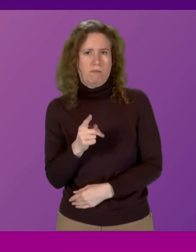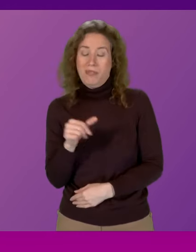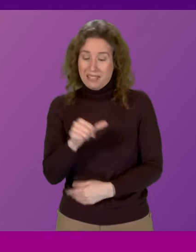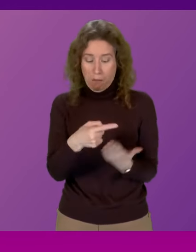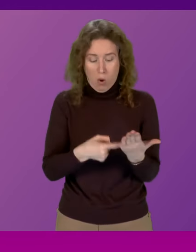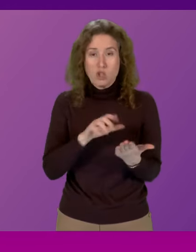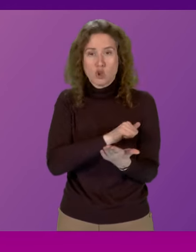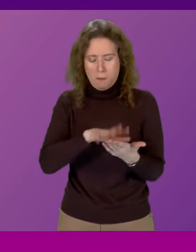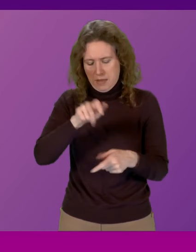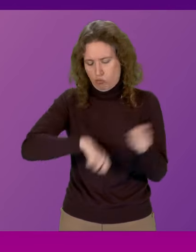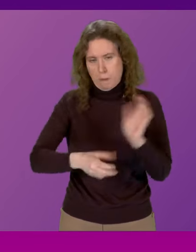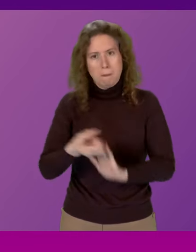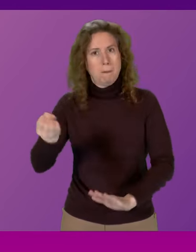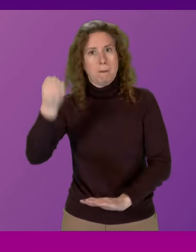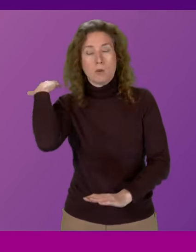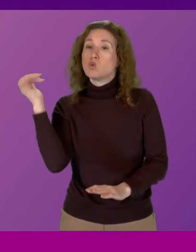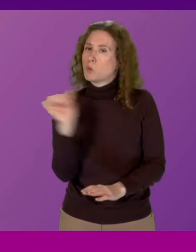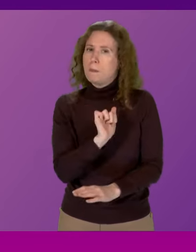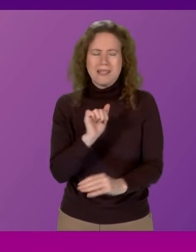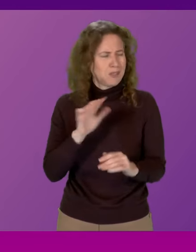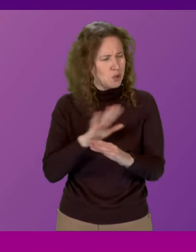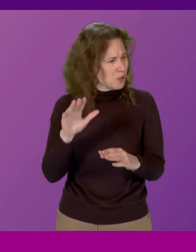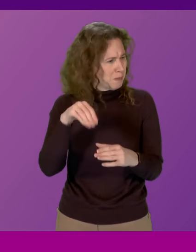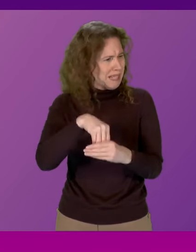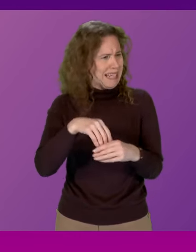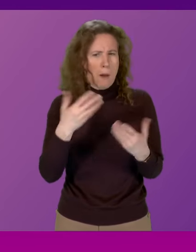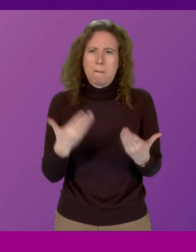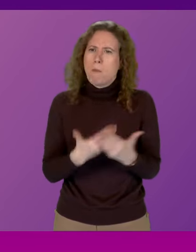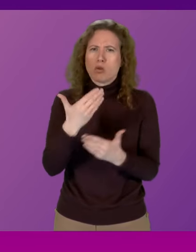dustbin of history and have no place in a modern and humane society